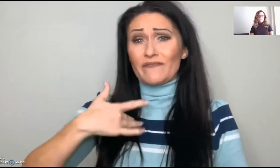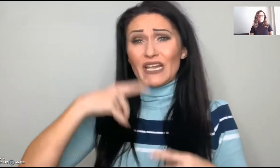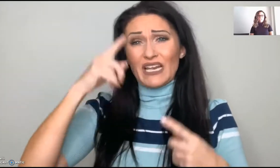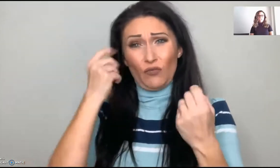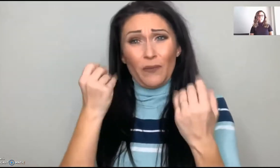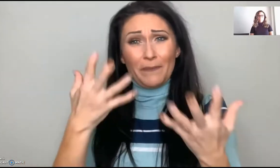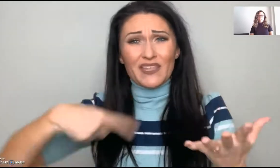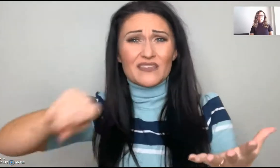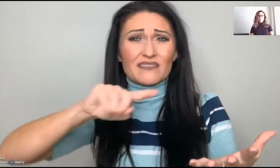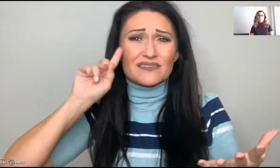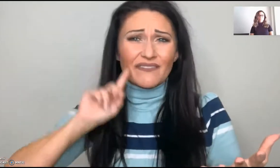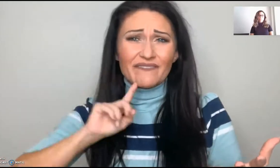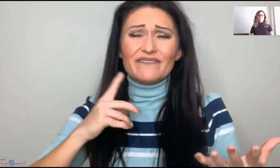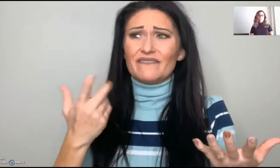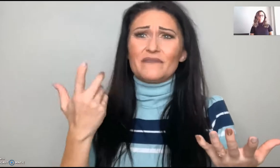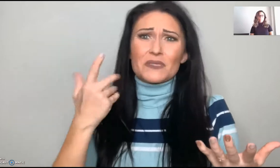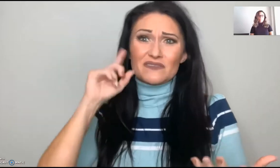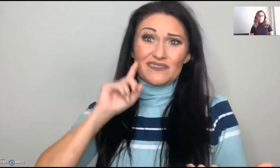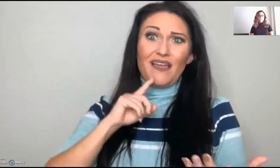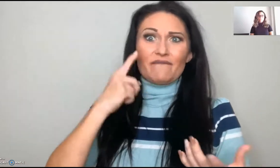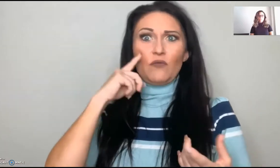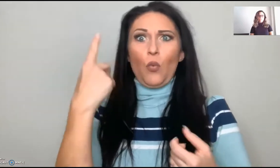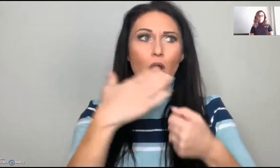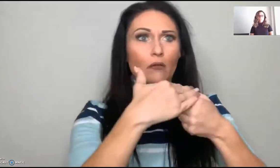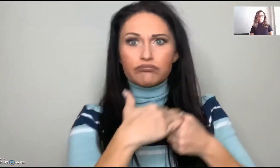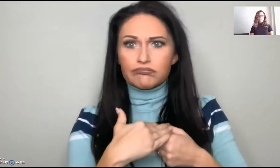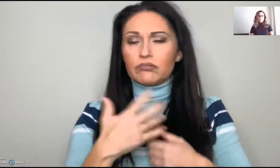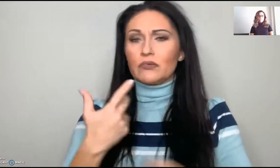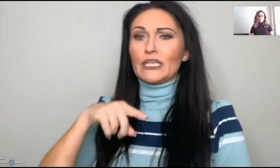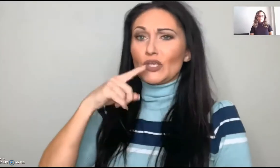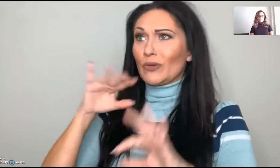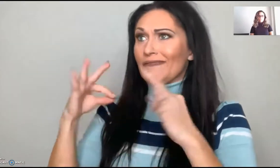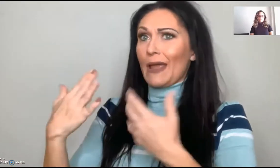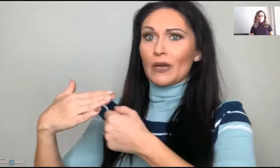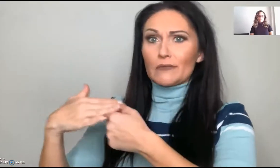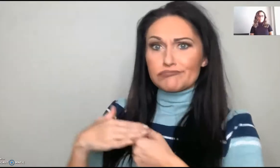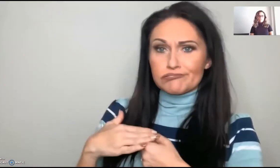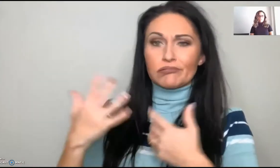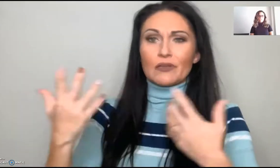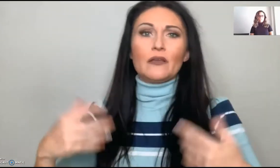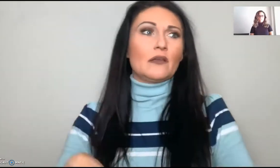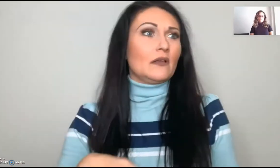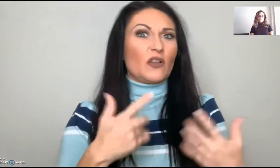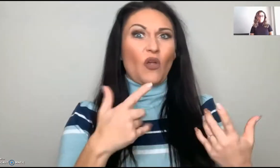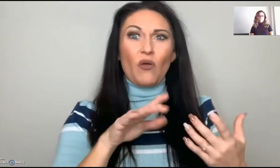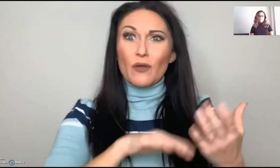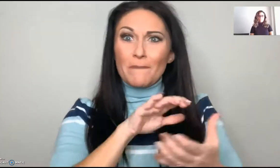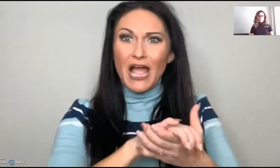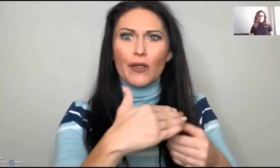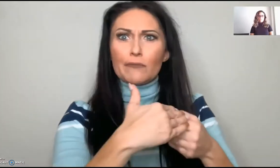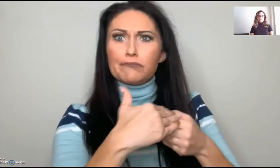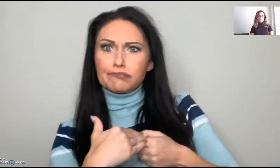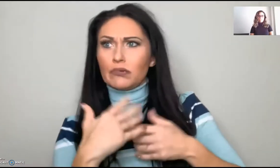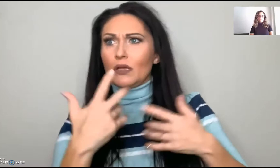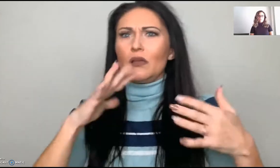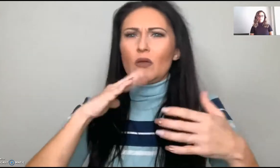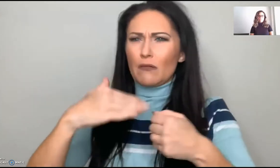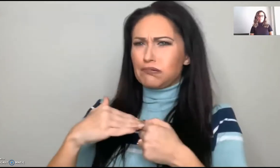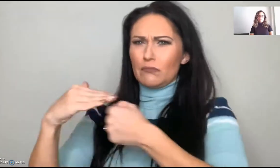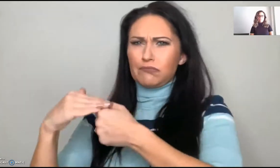Anger is maybe the most known feeling to me. I've been oppressed by my family,